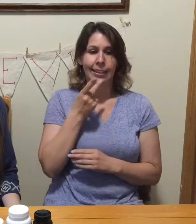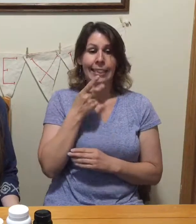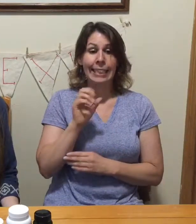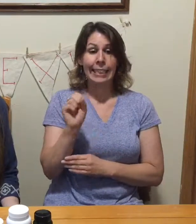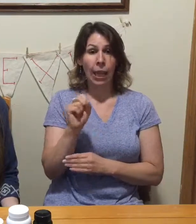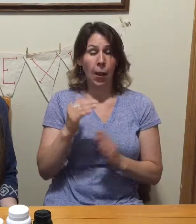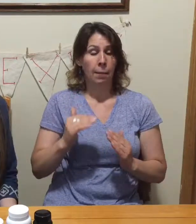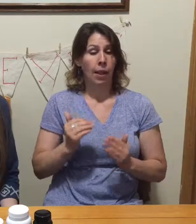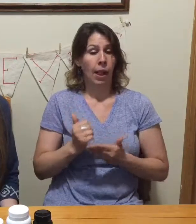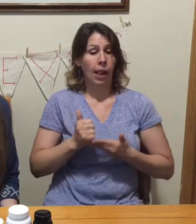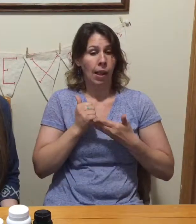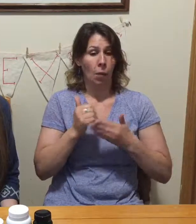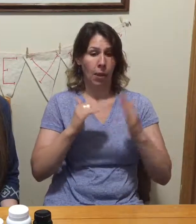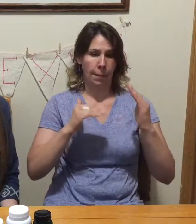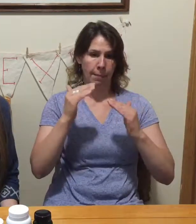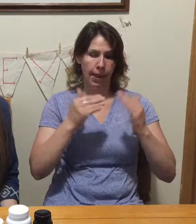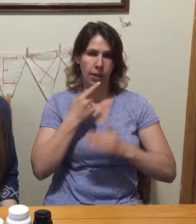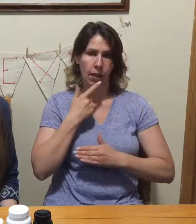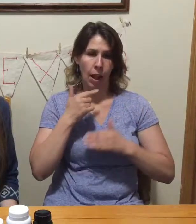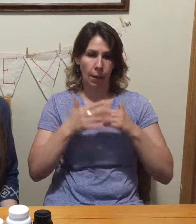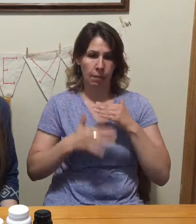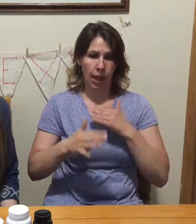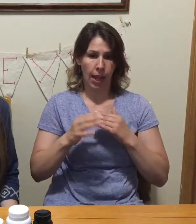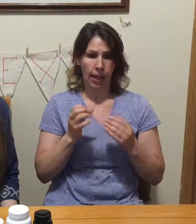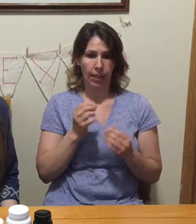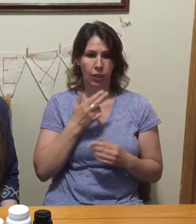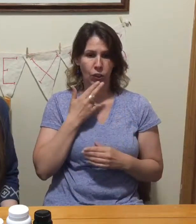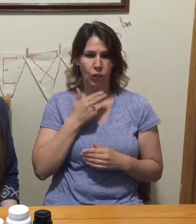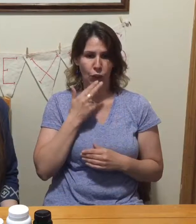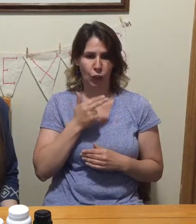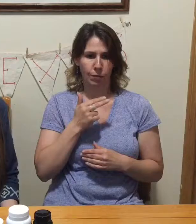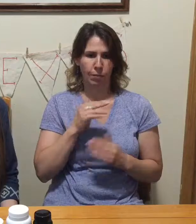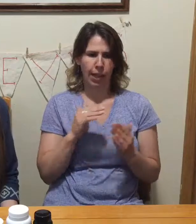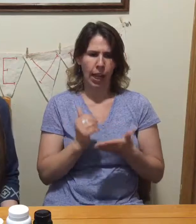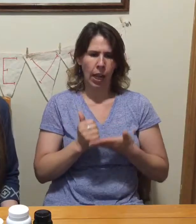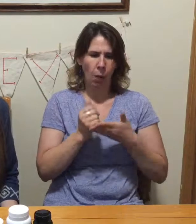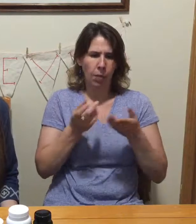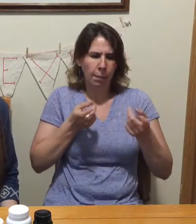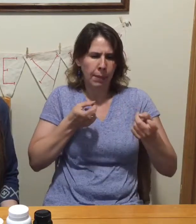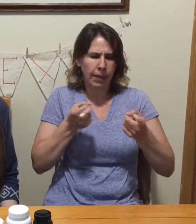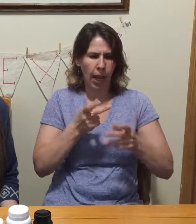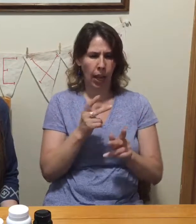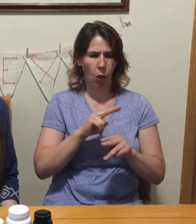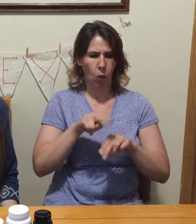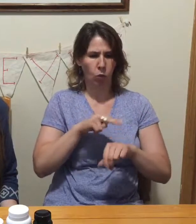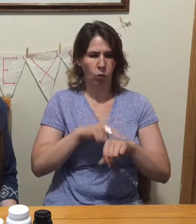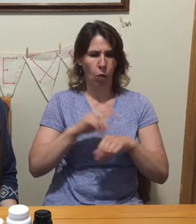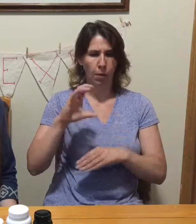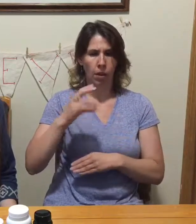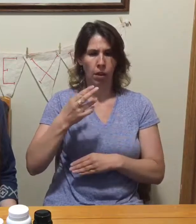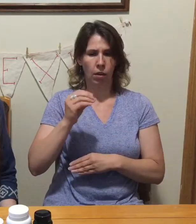So Slim helps balance blood sugars. Helps maintain normal cholesterol and lipid levels.